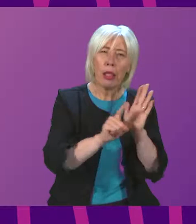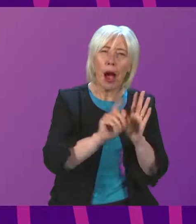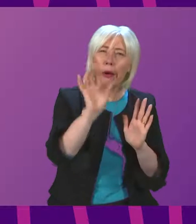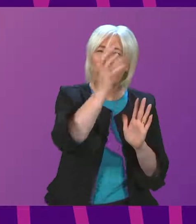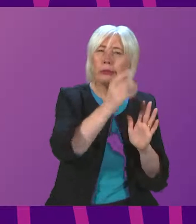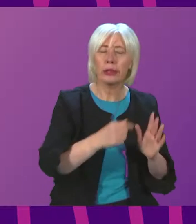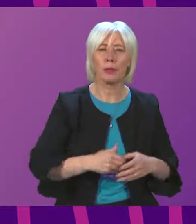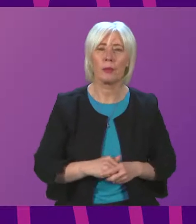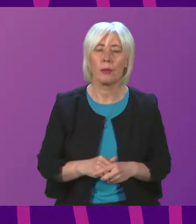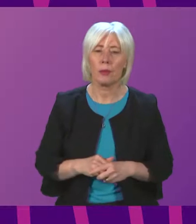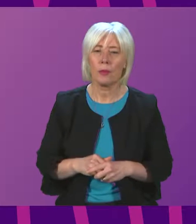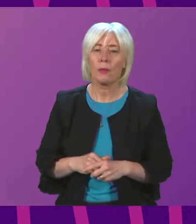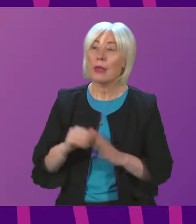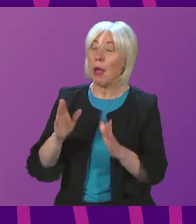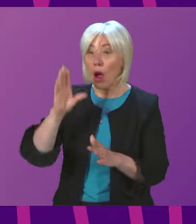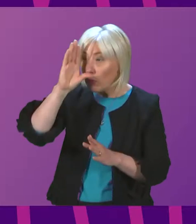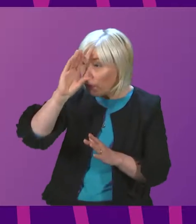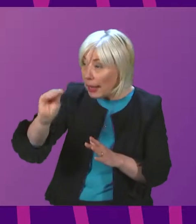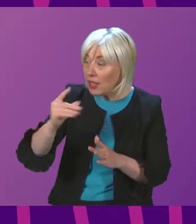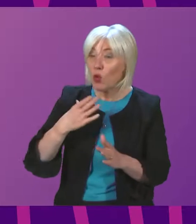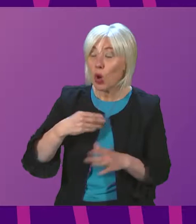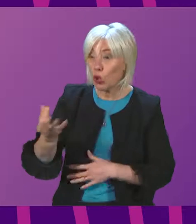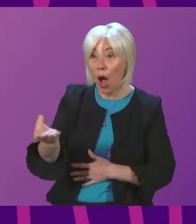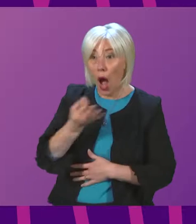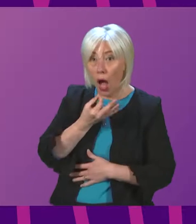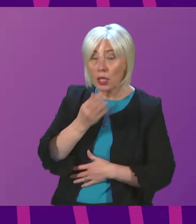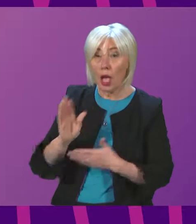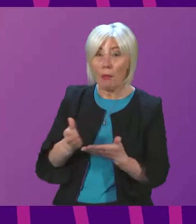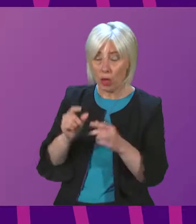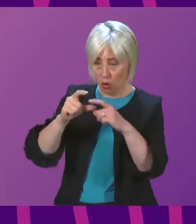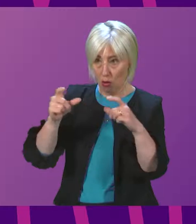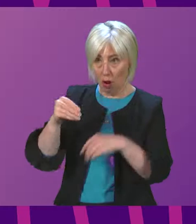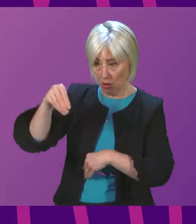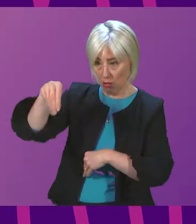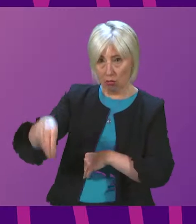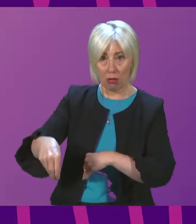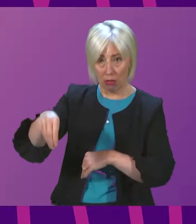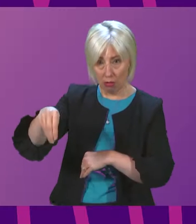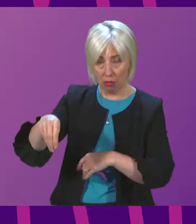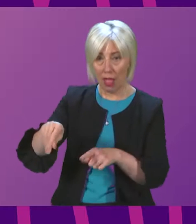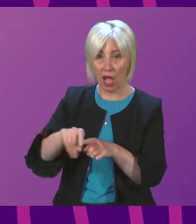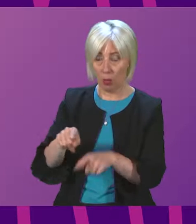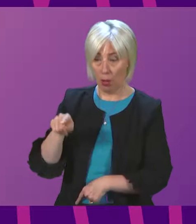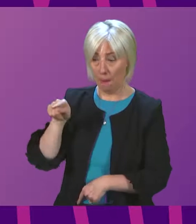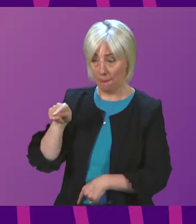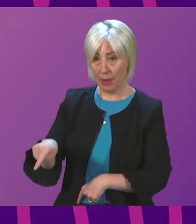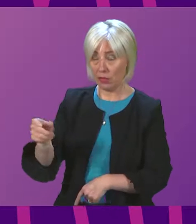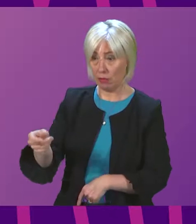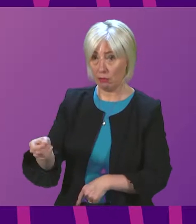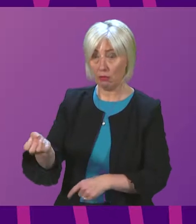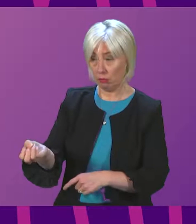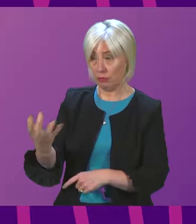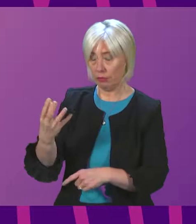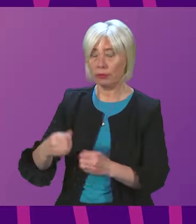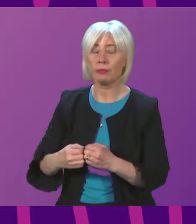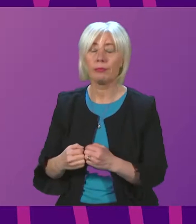Can I remind all members who wish to ask a question that they should check that their cards are in and that the request to speak buttons are pressed?